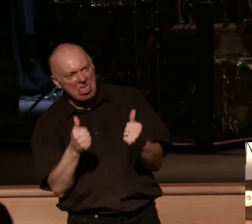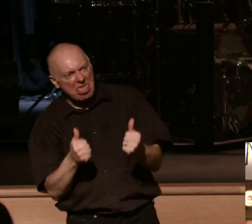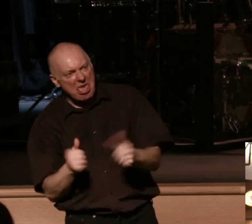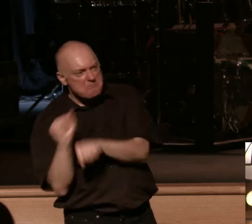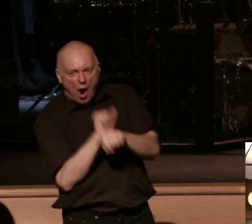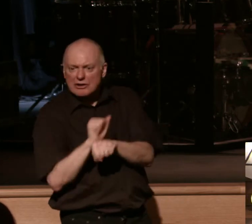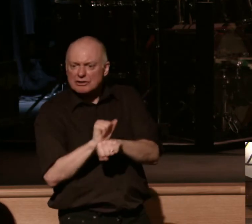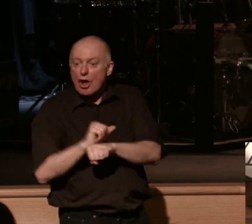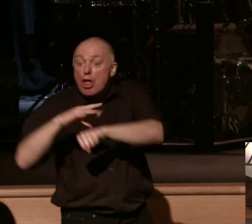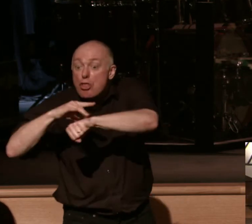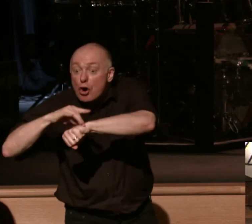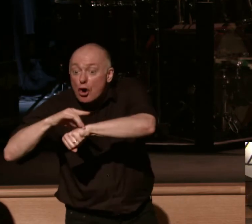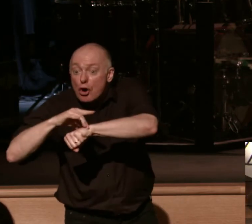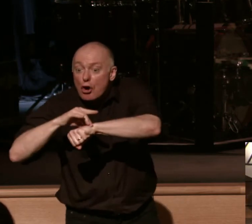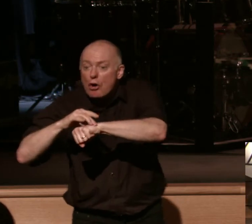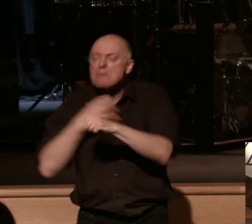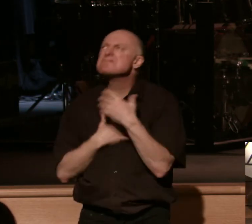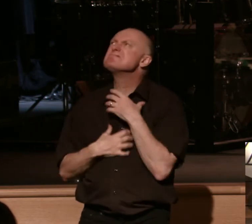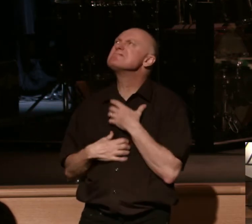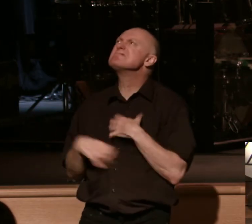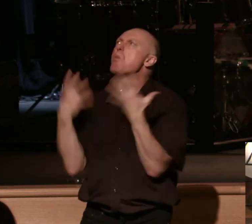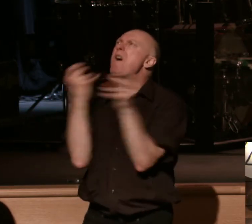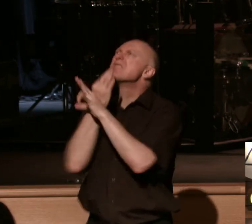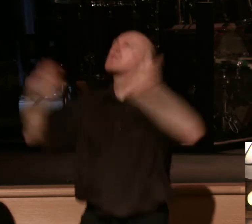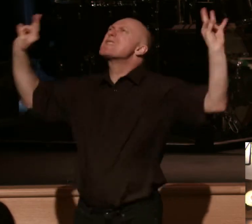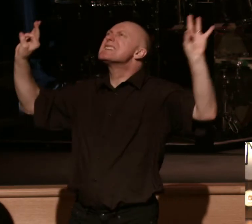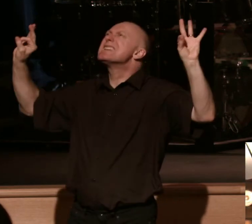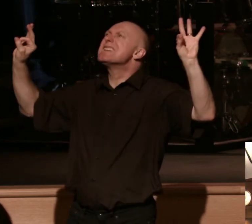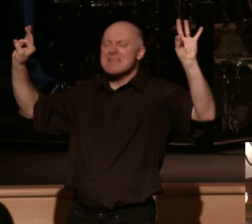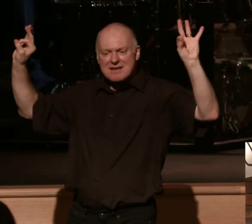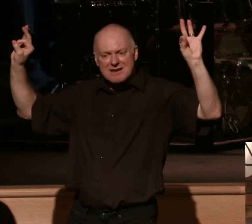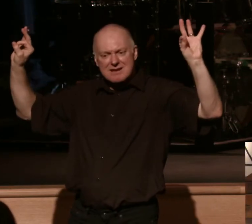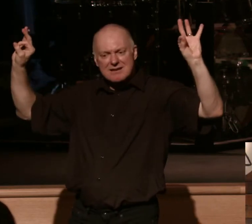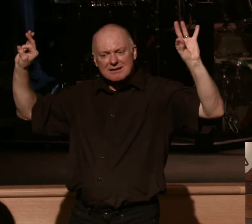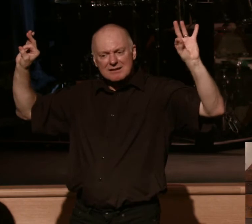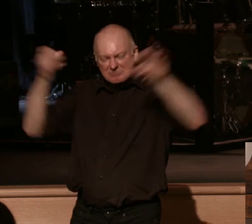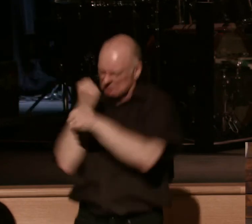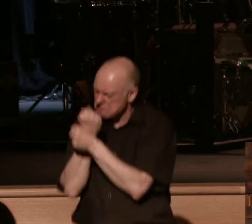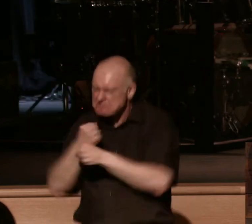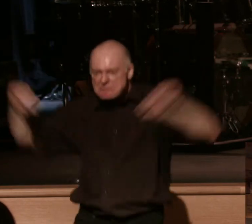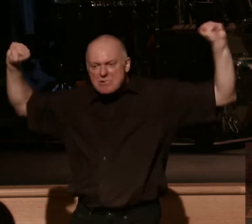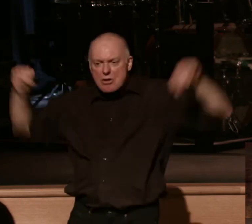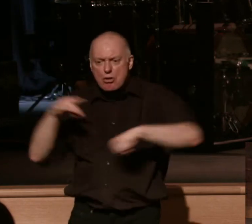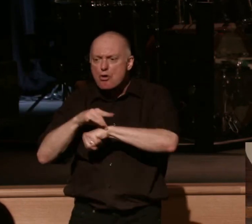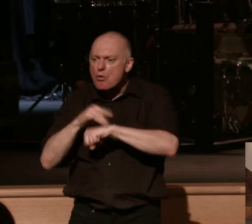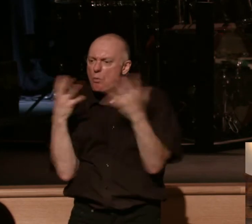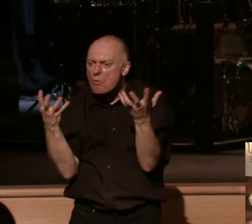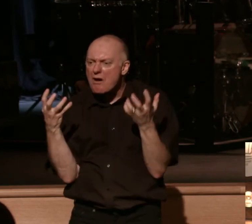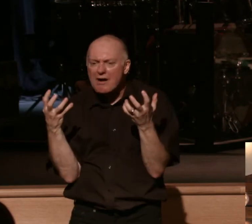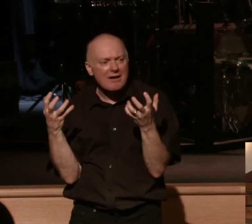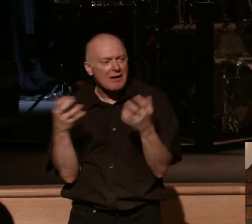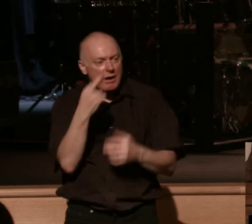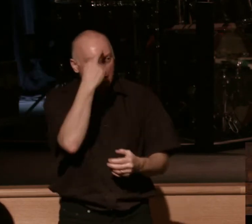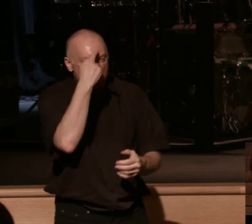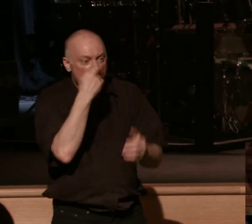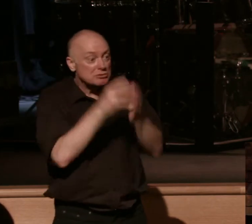earth itself is longing to be set free to be fully redeemed in its purpose of creation Romans 8 goes on to say